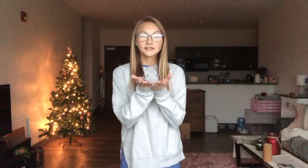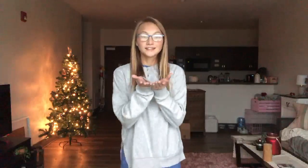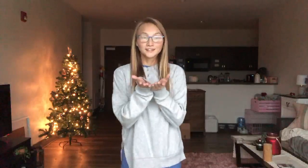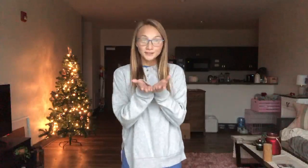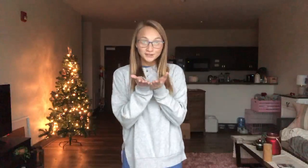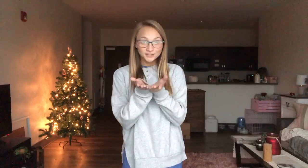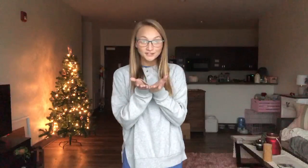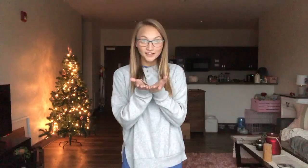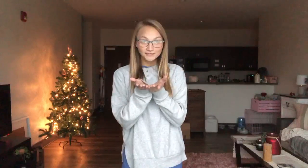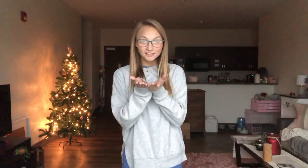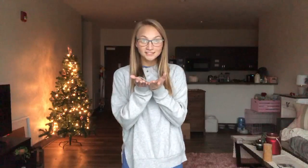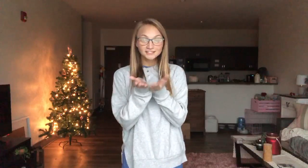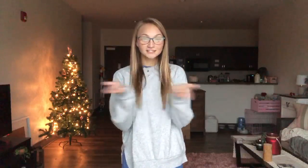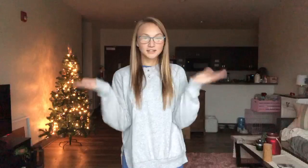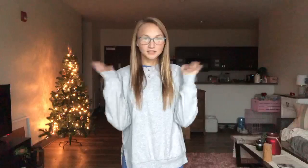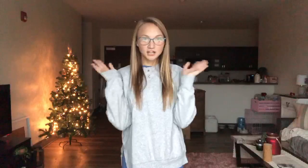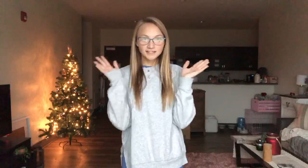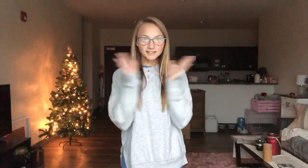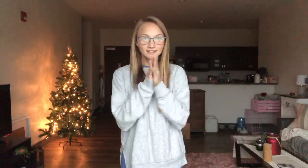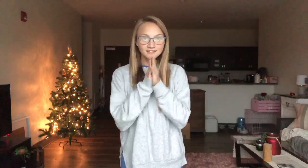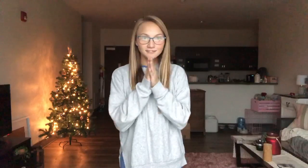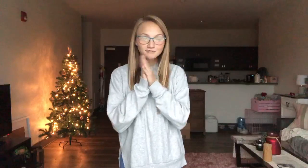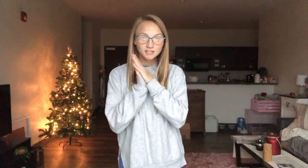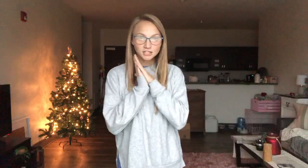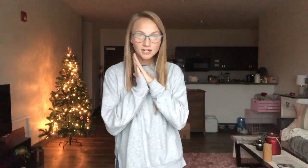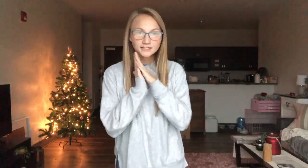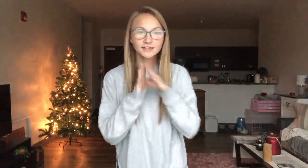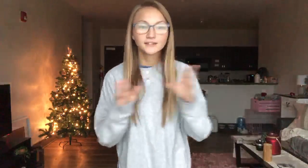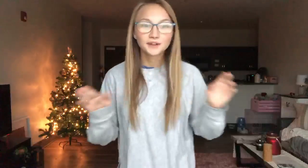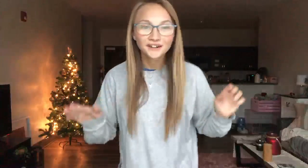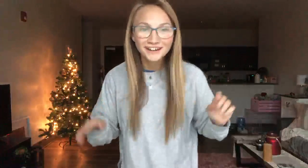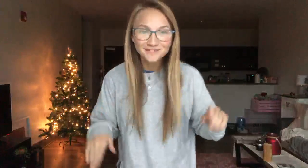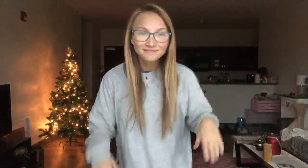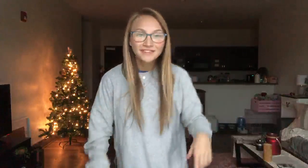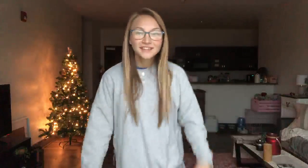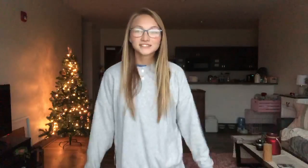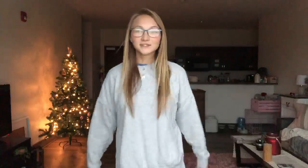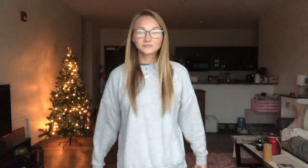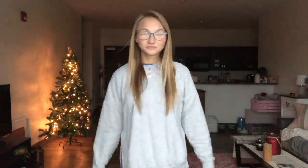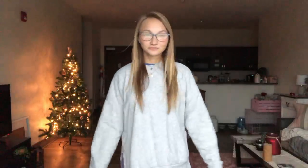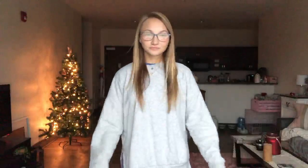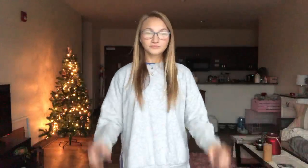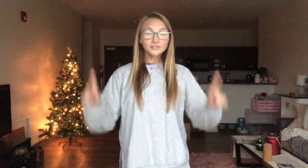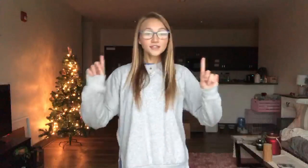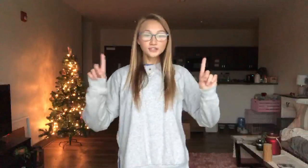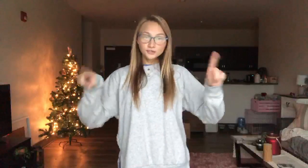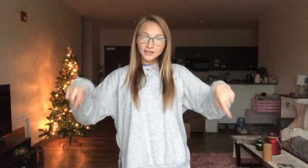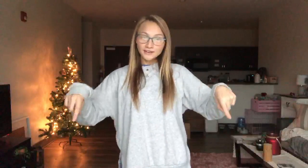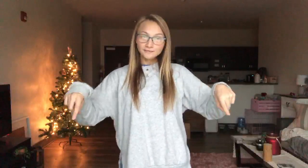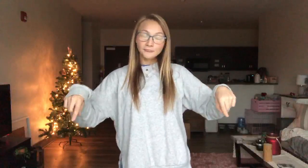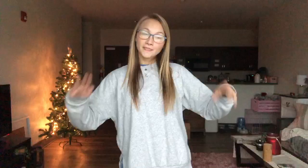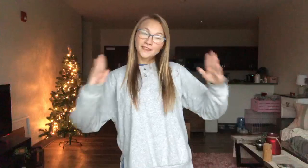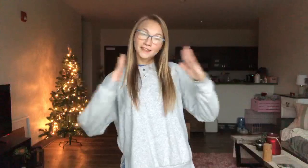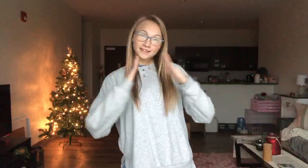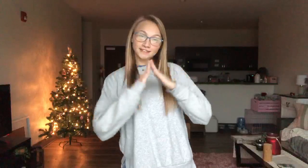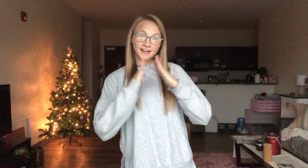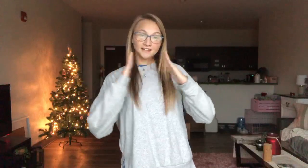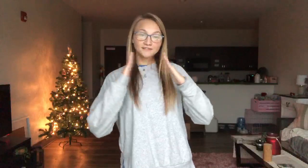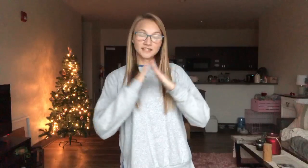that's in Luke 2, 11. So, can we try it together? Let's try it together. Alrighty. So, today, in the town of